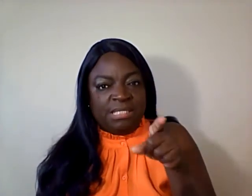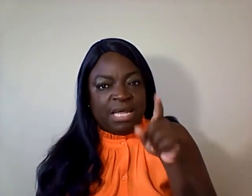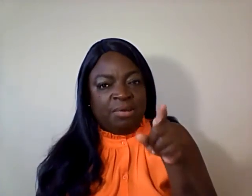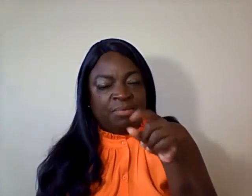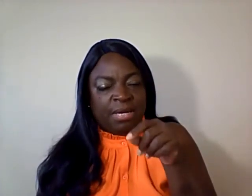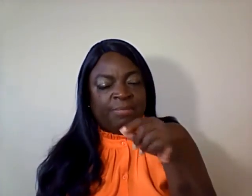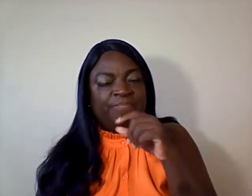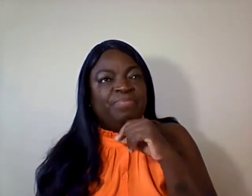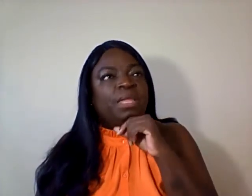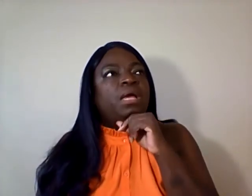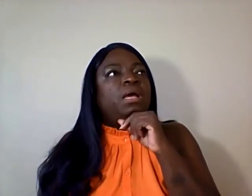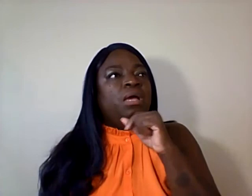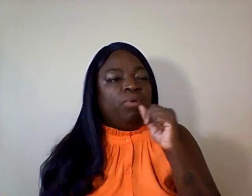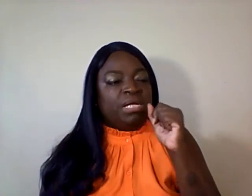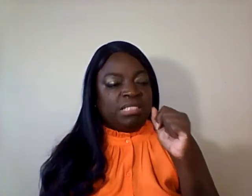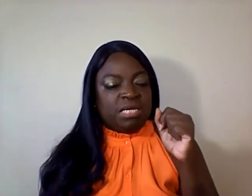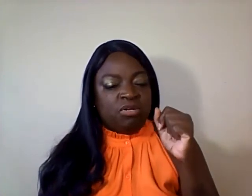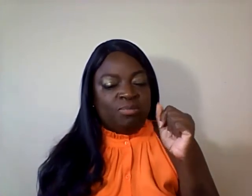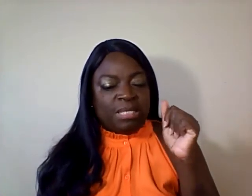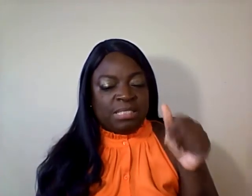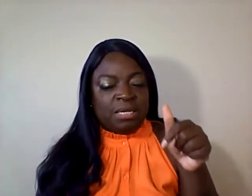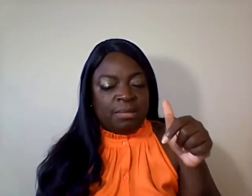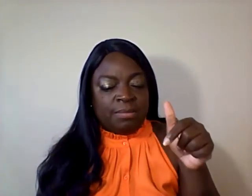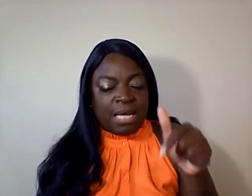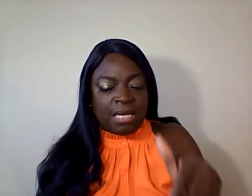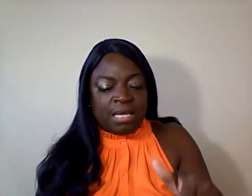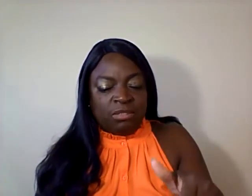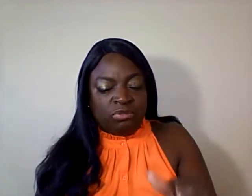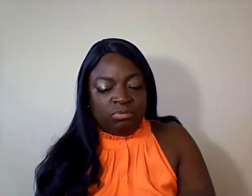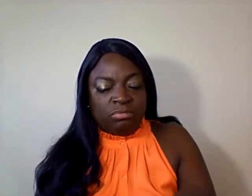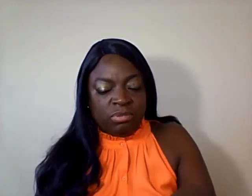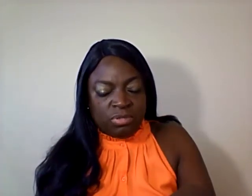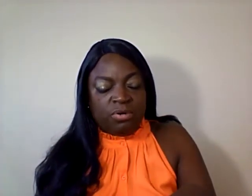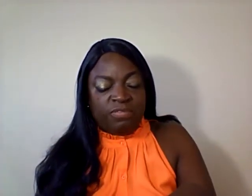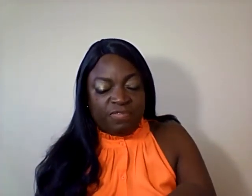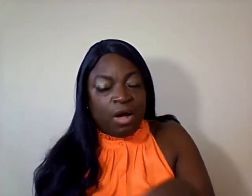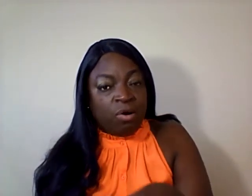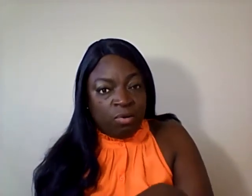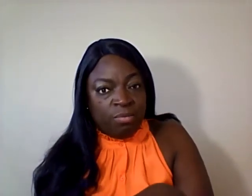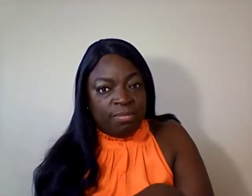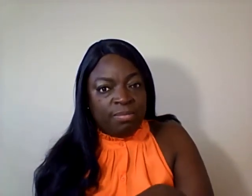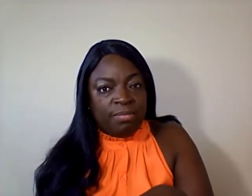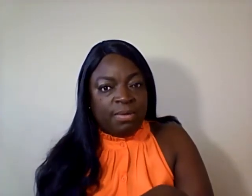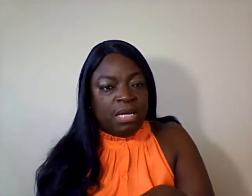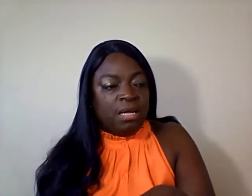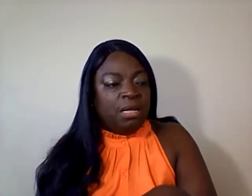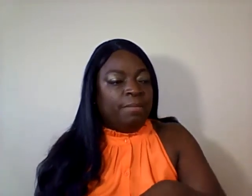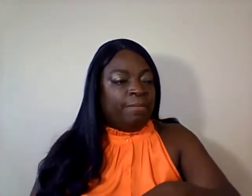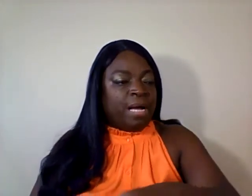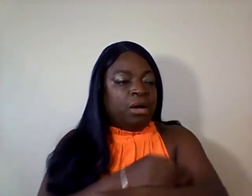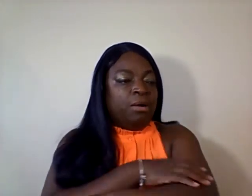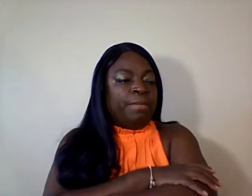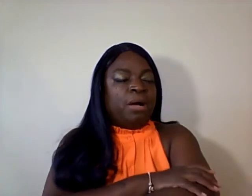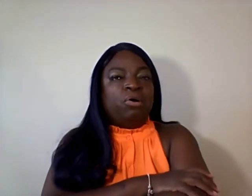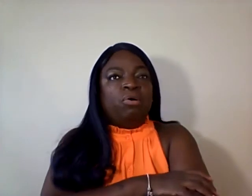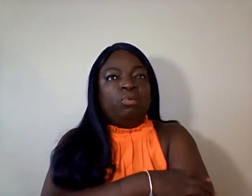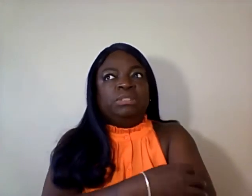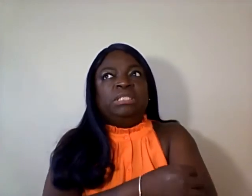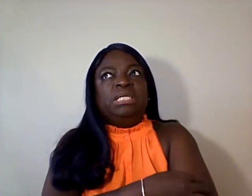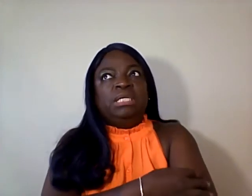skating rink. And when I tell you about time I drove home, my, my arm was literally